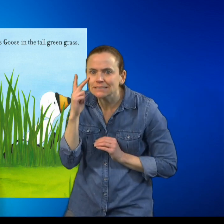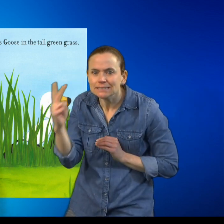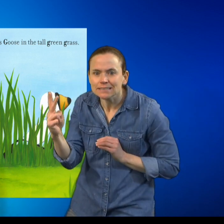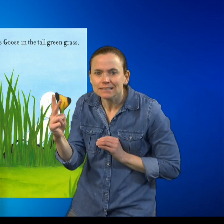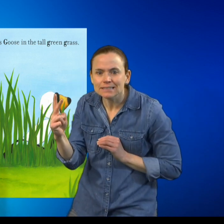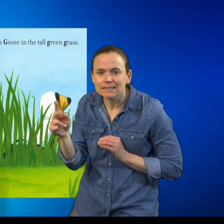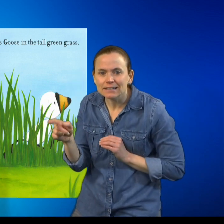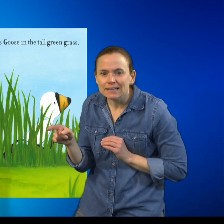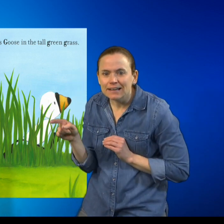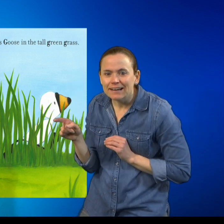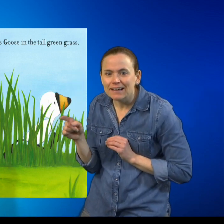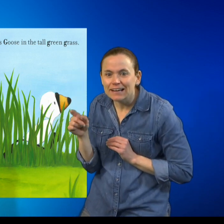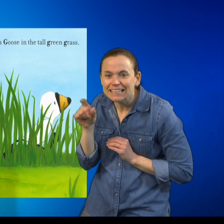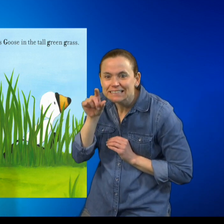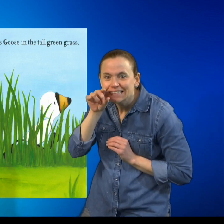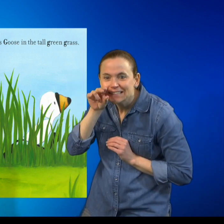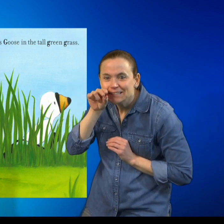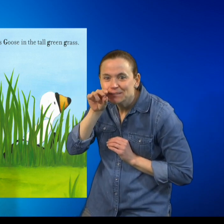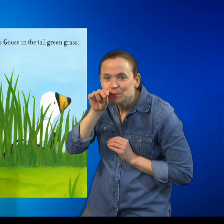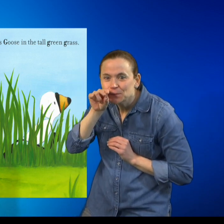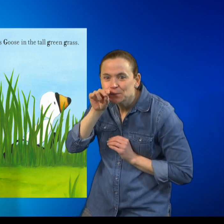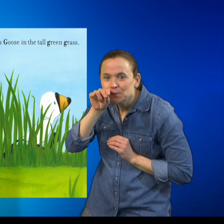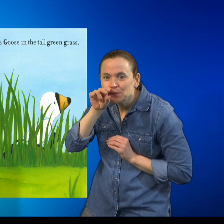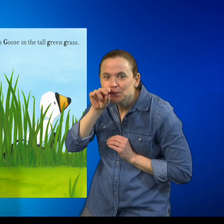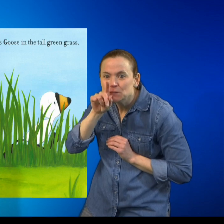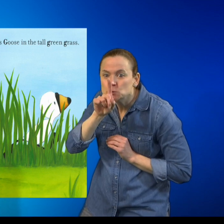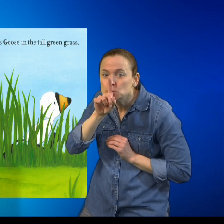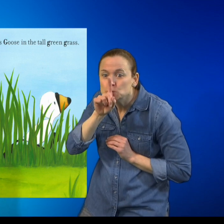Nobody sees goose in the tall green grass.